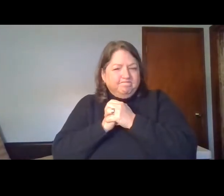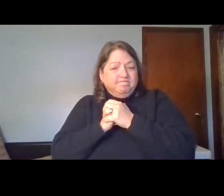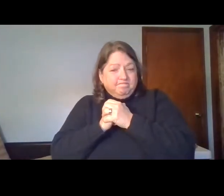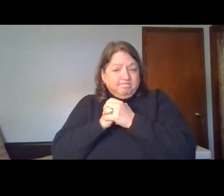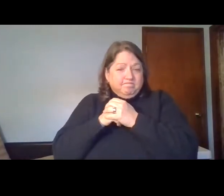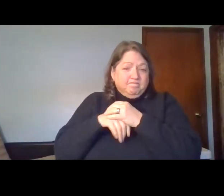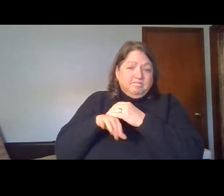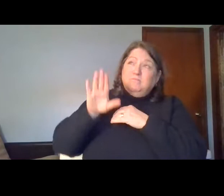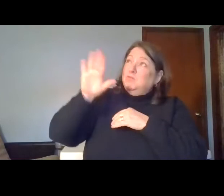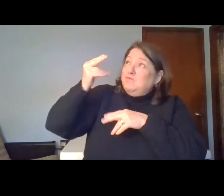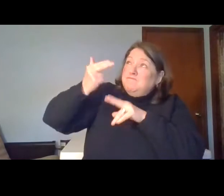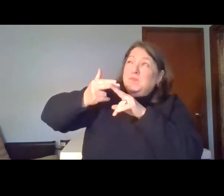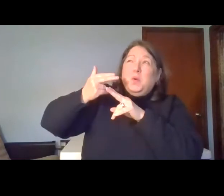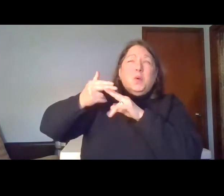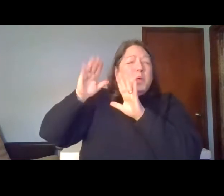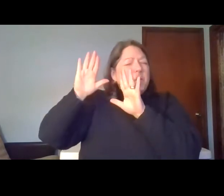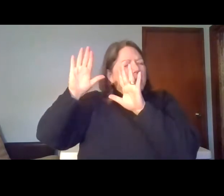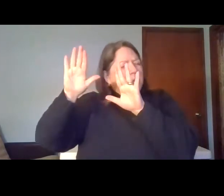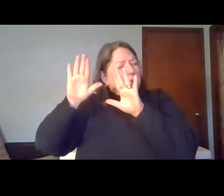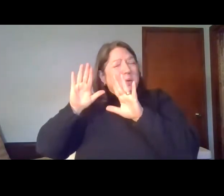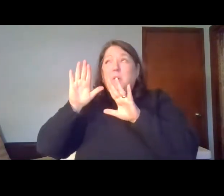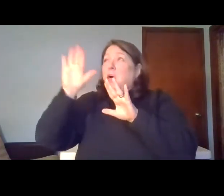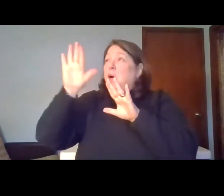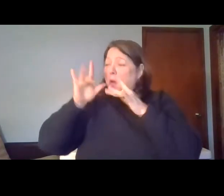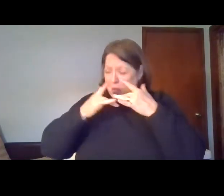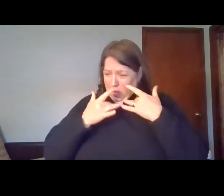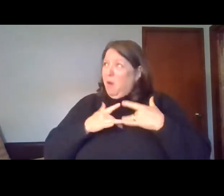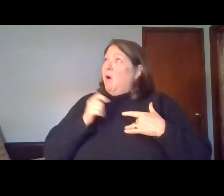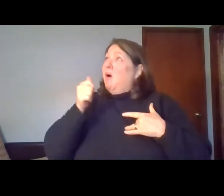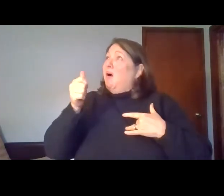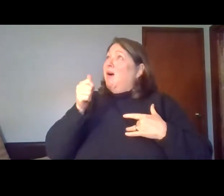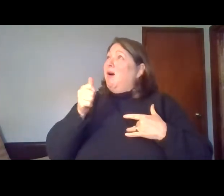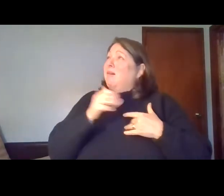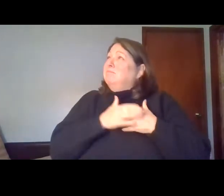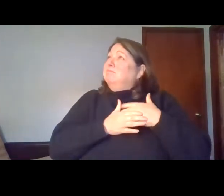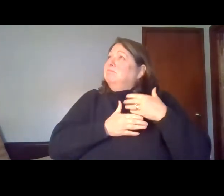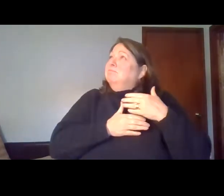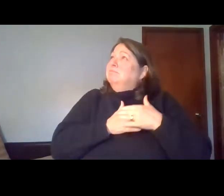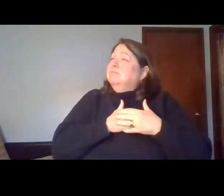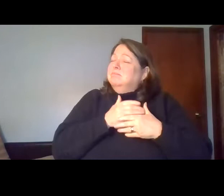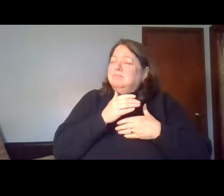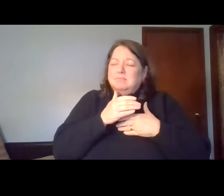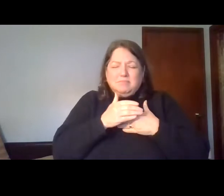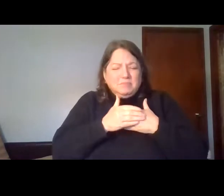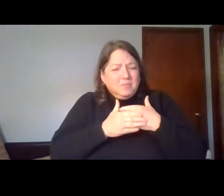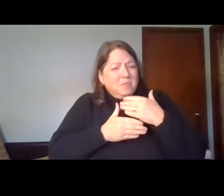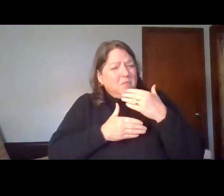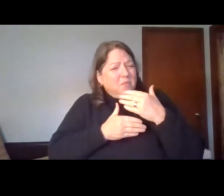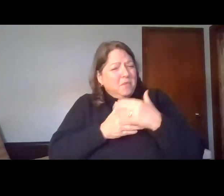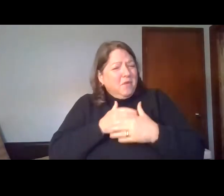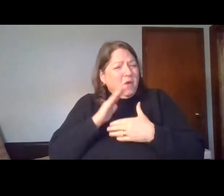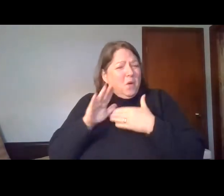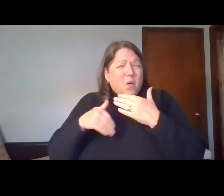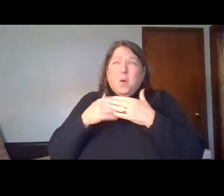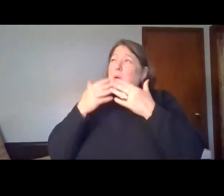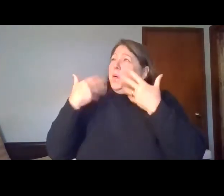Your name is great and your heart is kind. For all